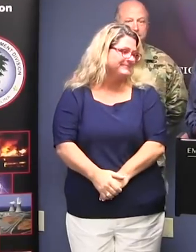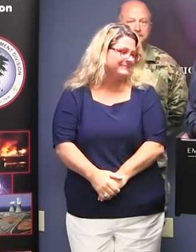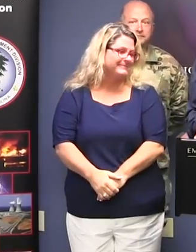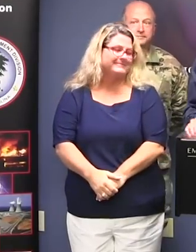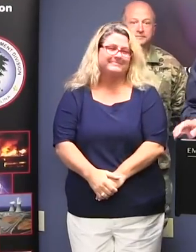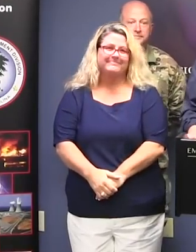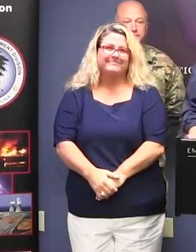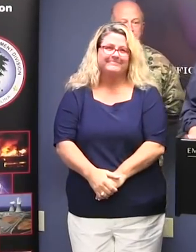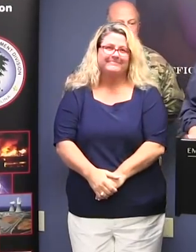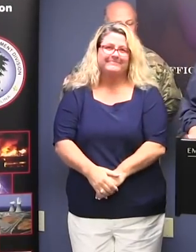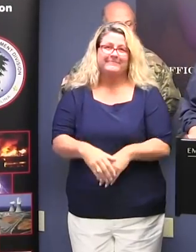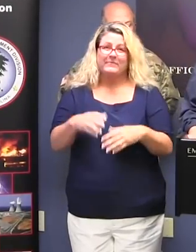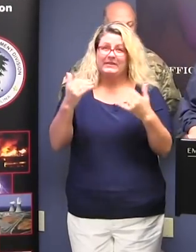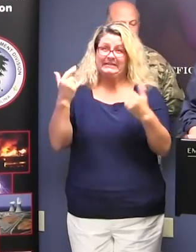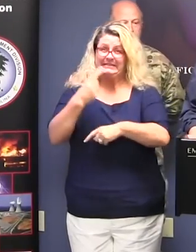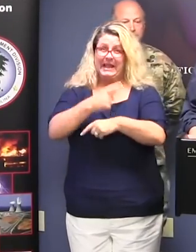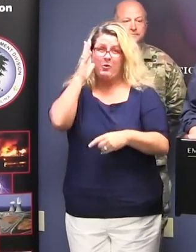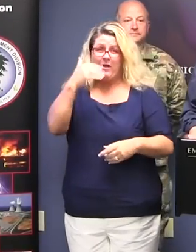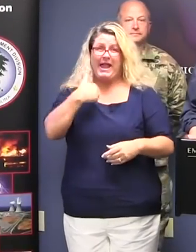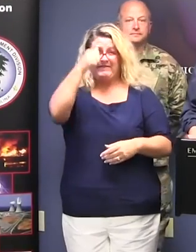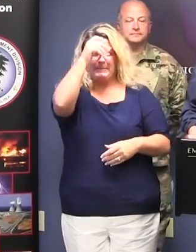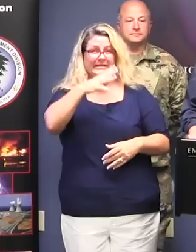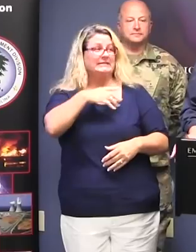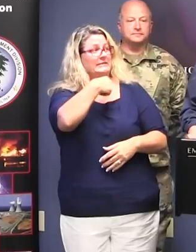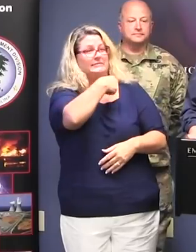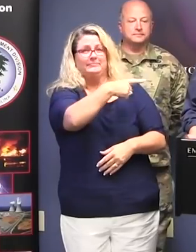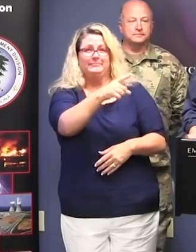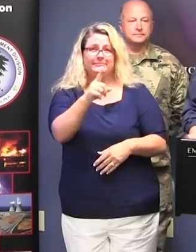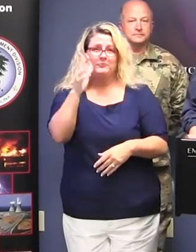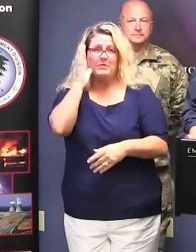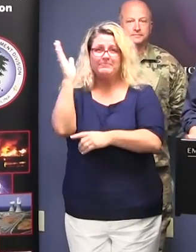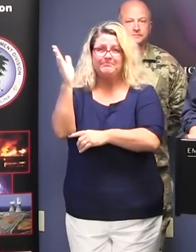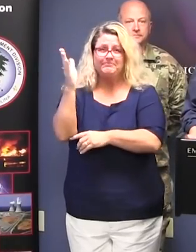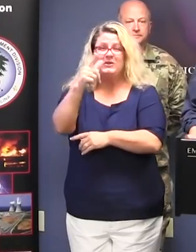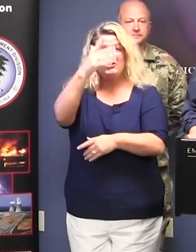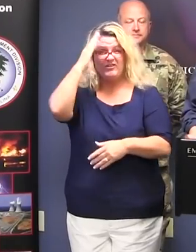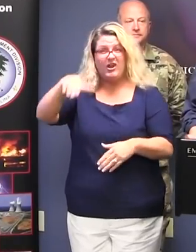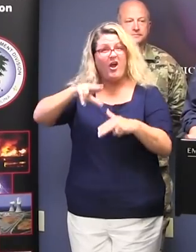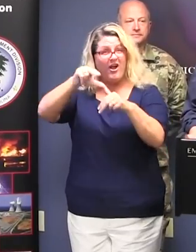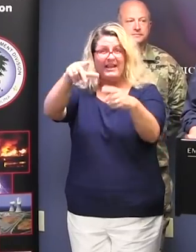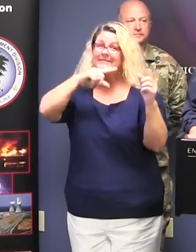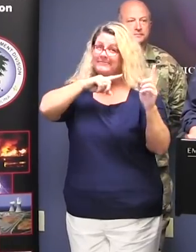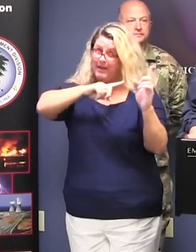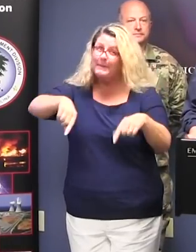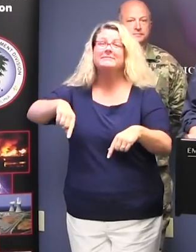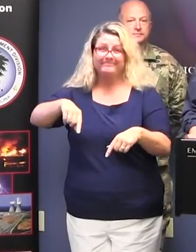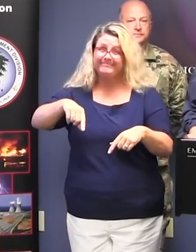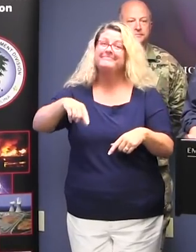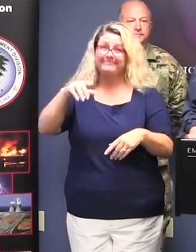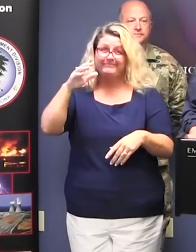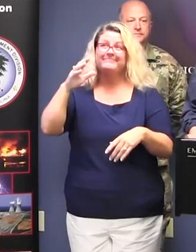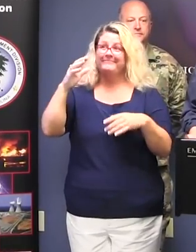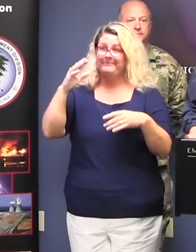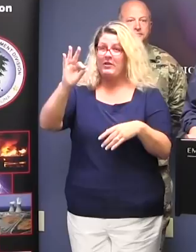And you'll hear from the men behind me in just a second. As you know, a hurricane is coming our way. has now been,